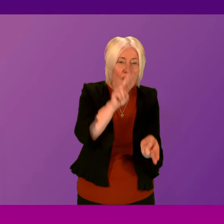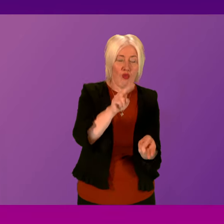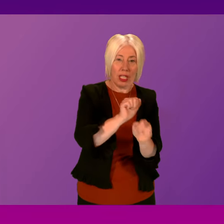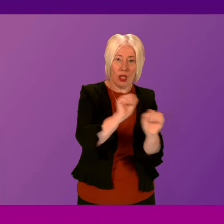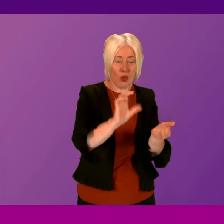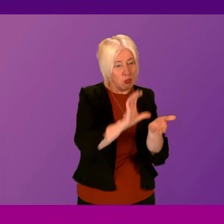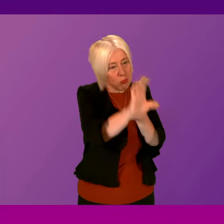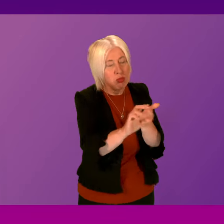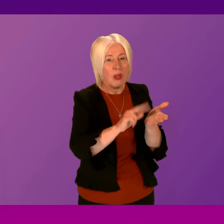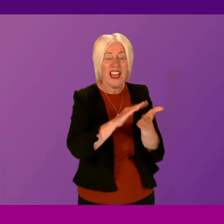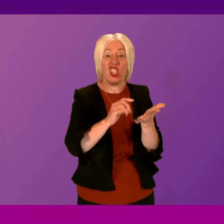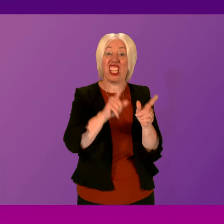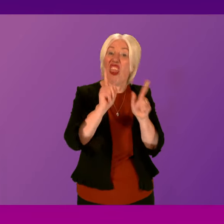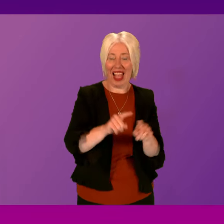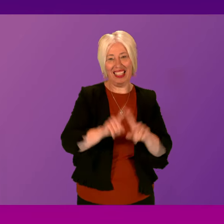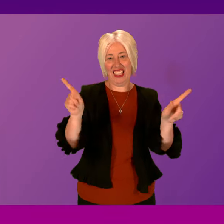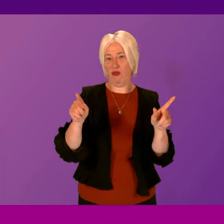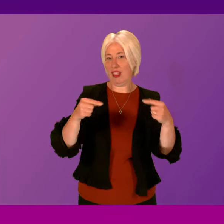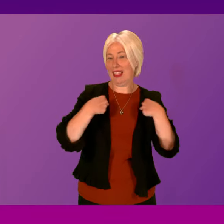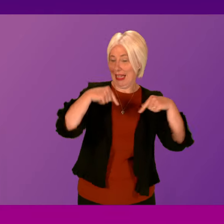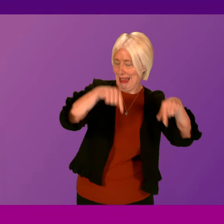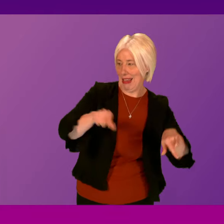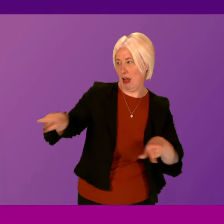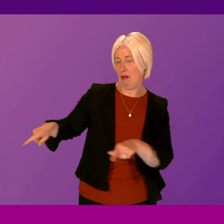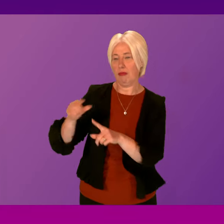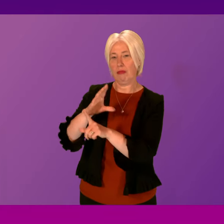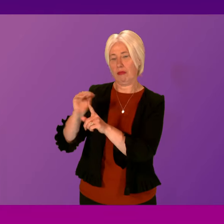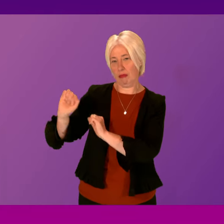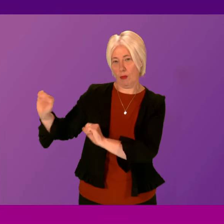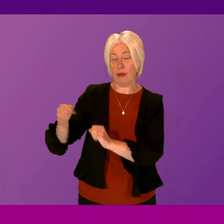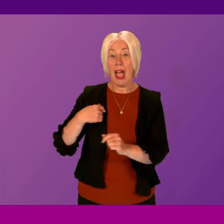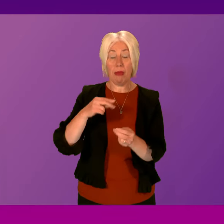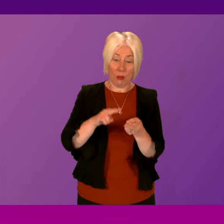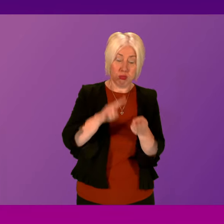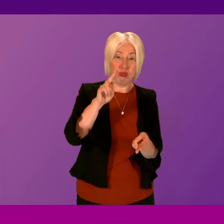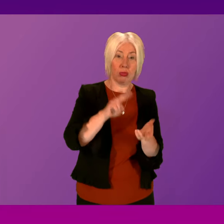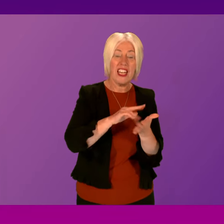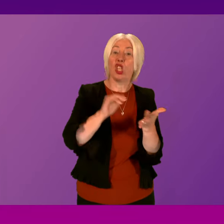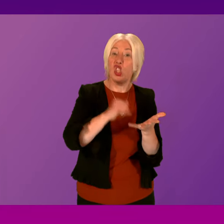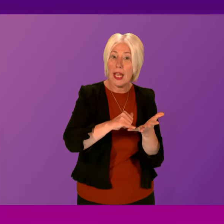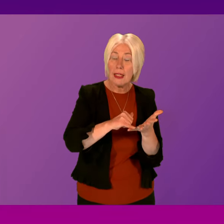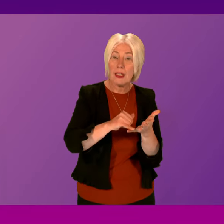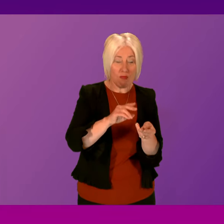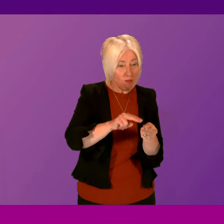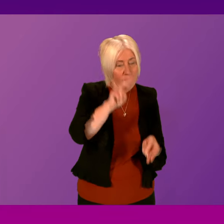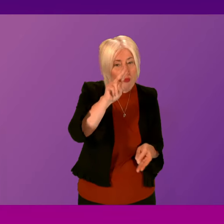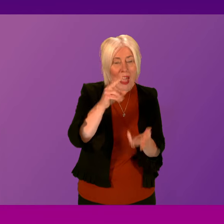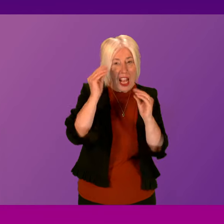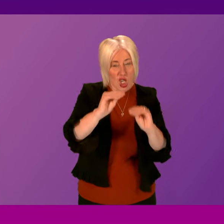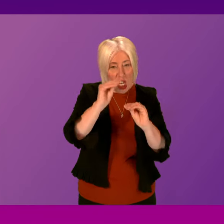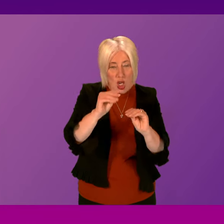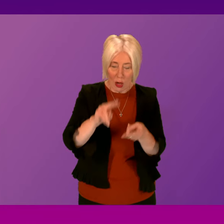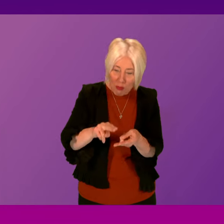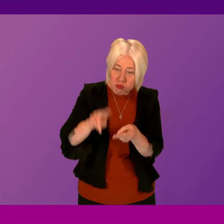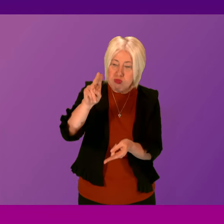NHS. That's the difference between us, presiding officer. I believe in an increase to our NHS, an increase to our education budget,